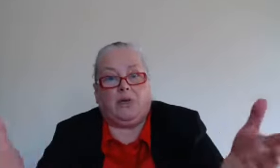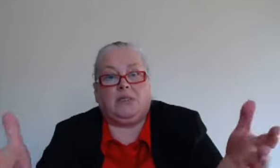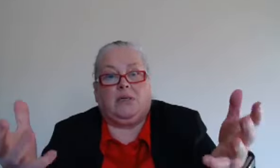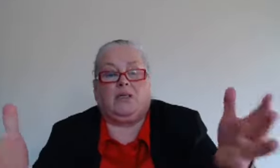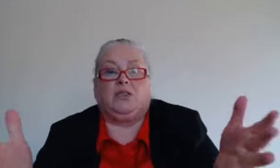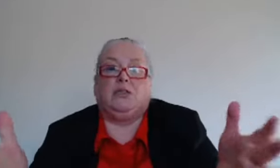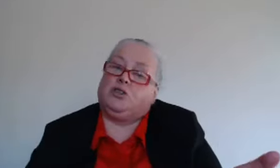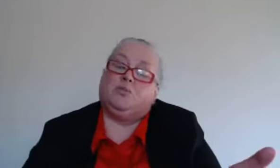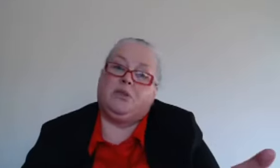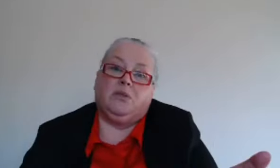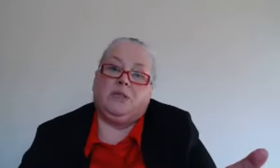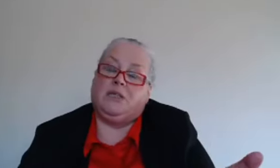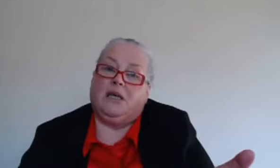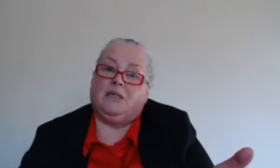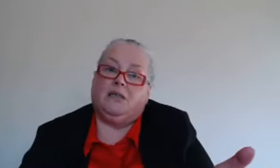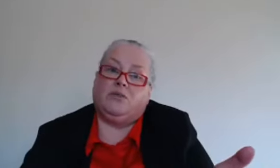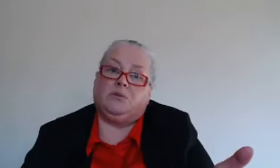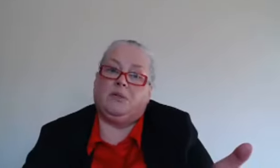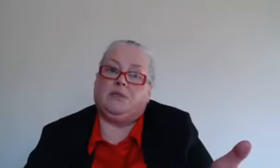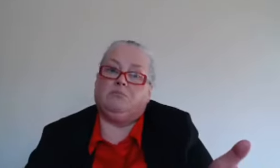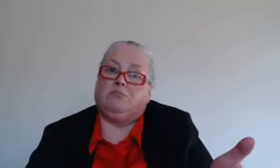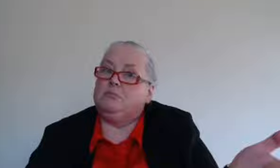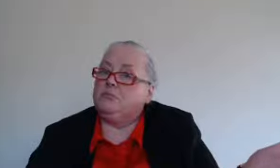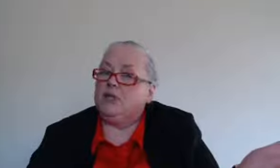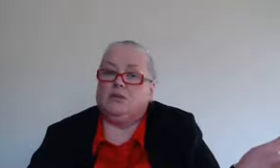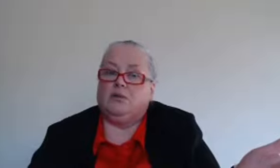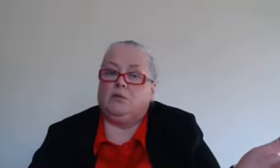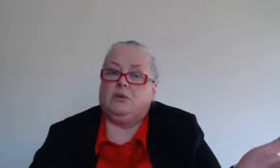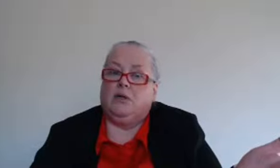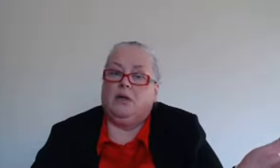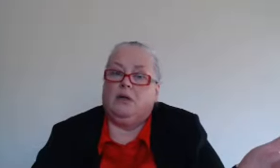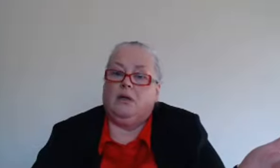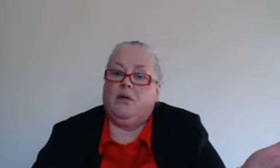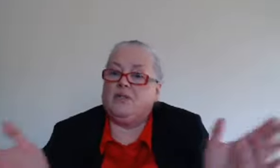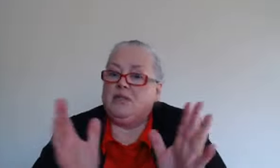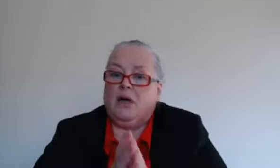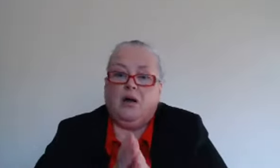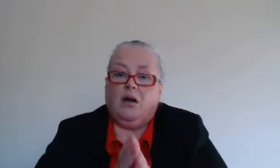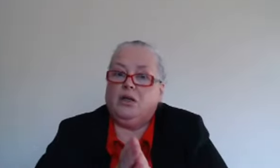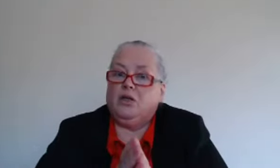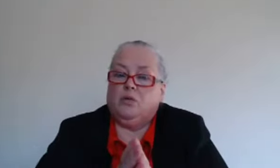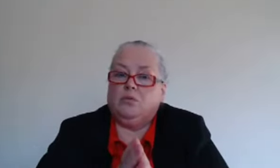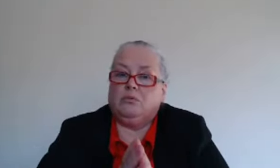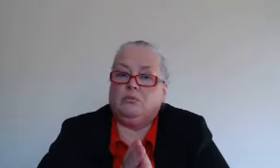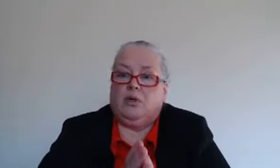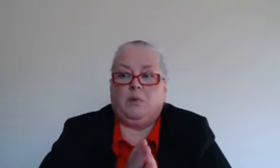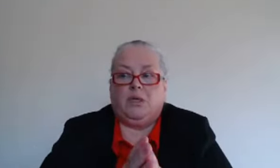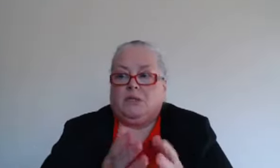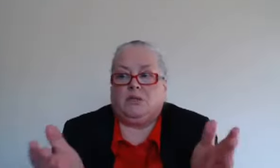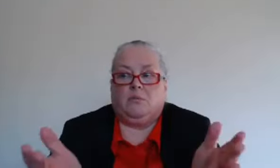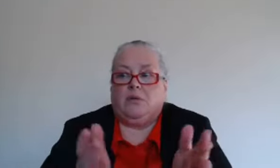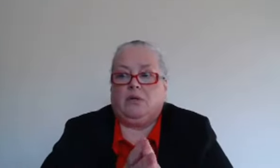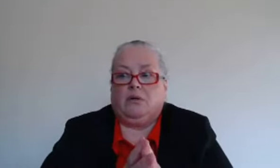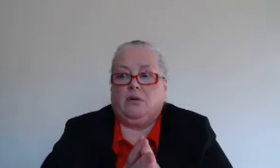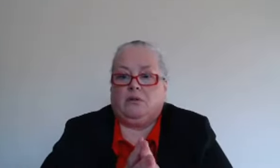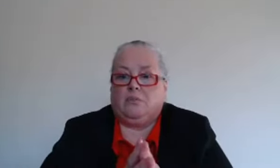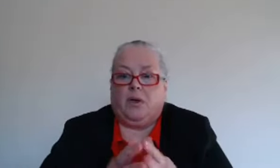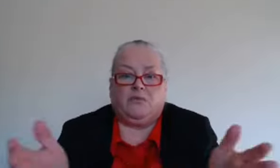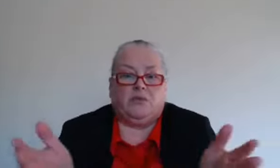person that actually should be doing the task in the first place that's another one if it's not all on you maybe it's something you it's part of a